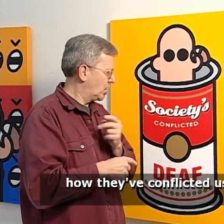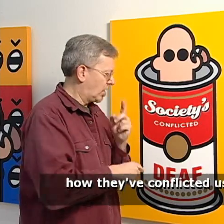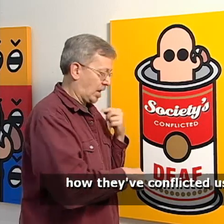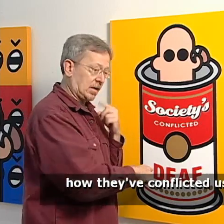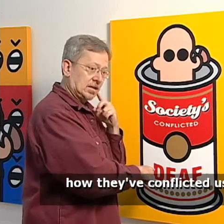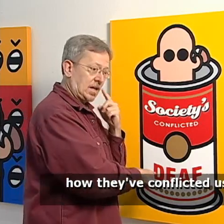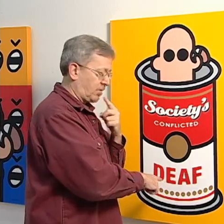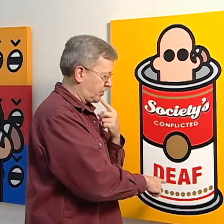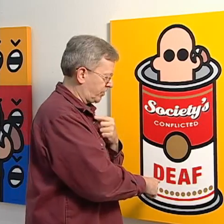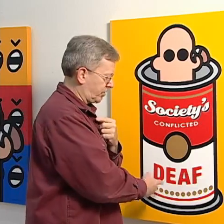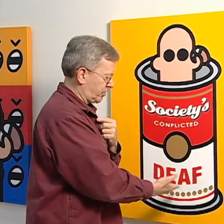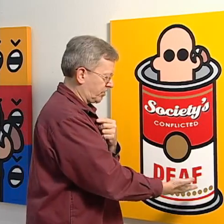us.